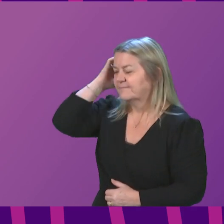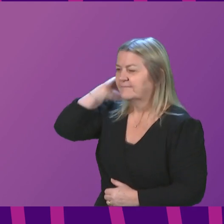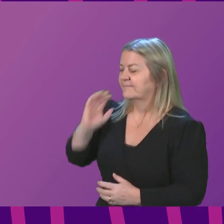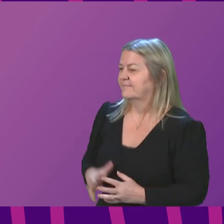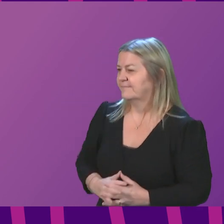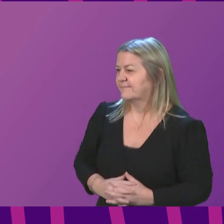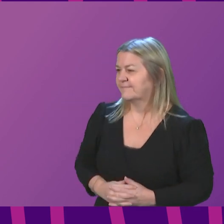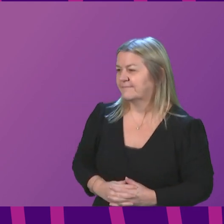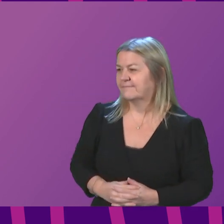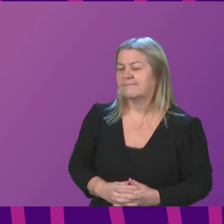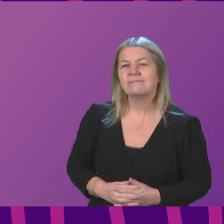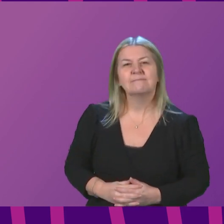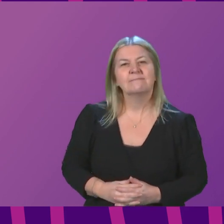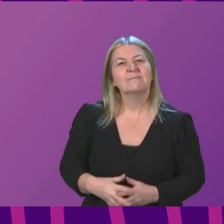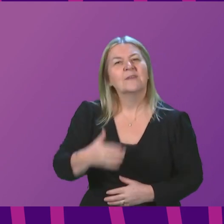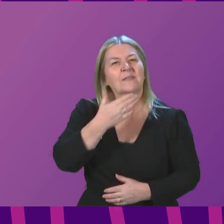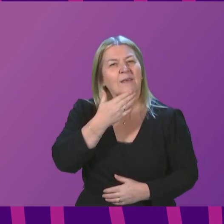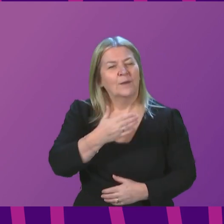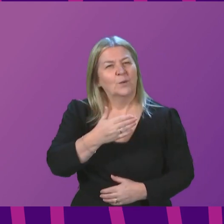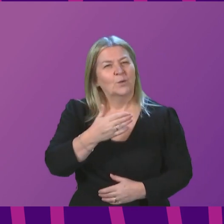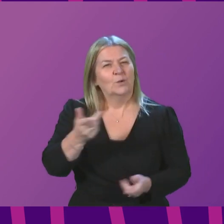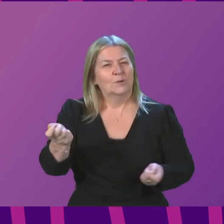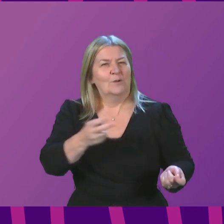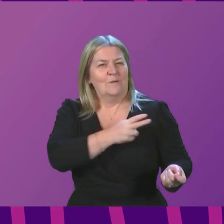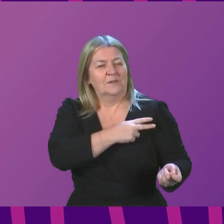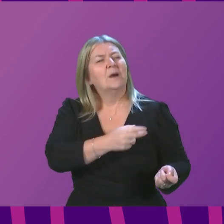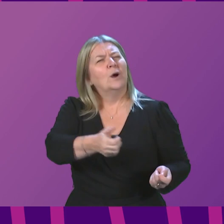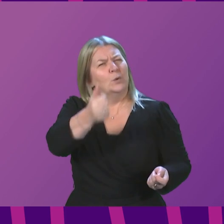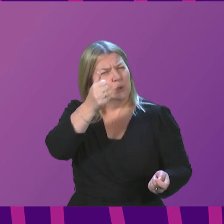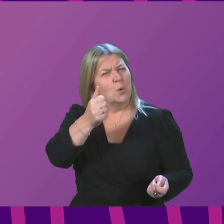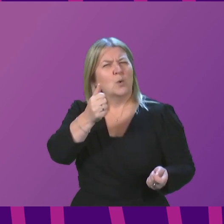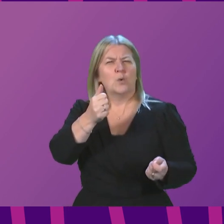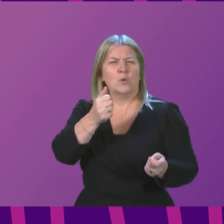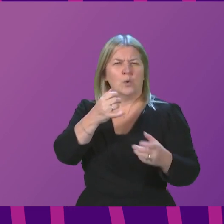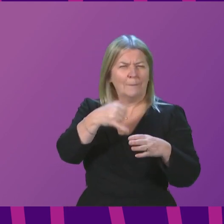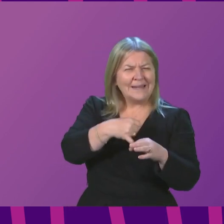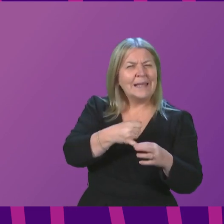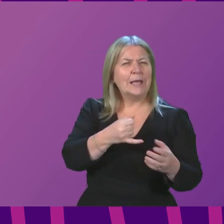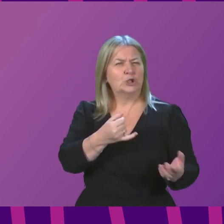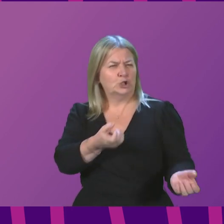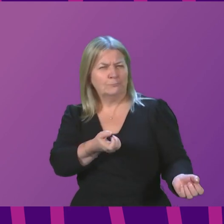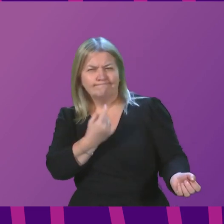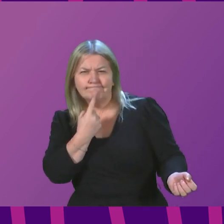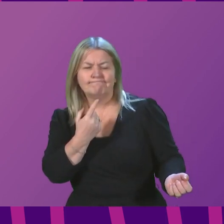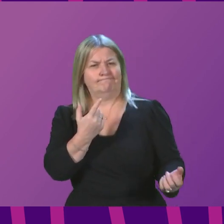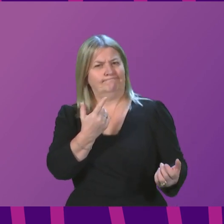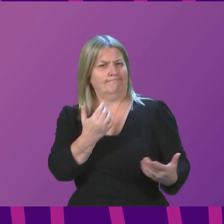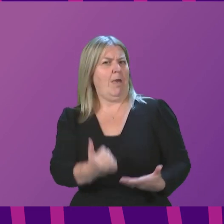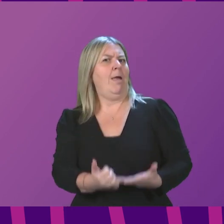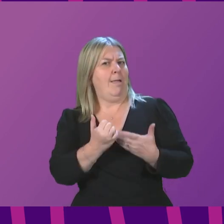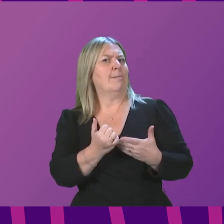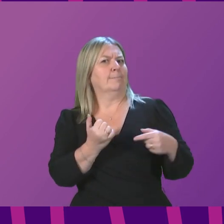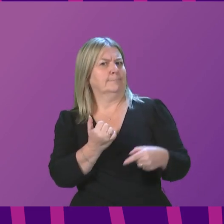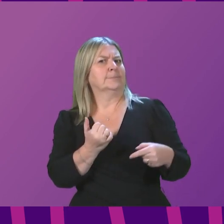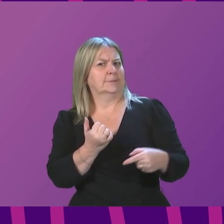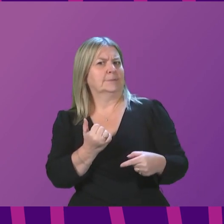Thank you, Presiding Officer. We know that antiviral medication reduces the risk of people becoming severely ill with COVID. For the